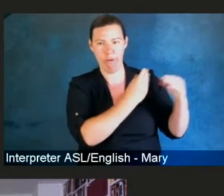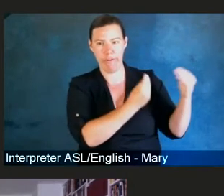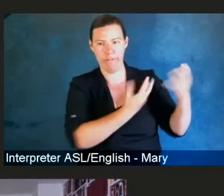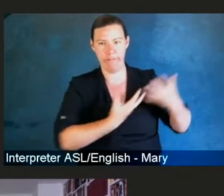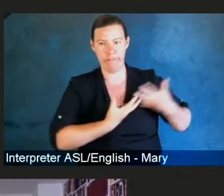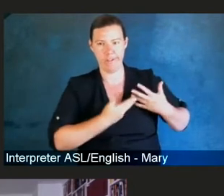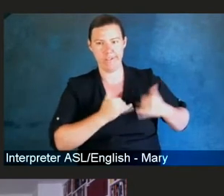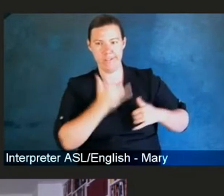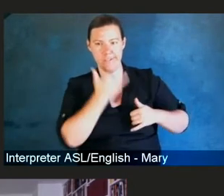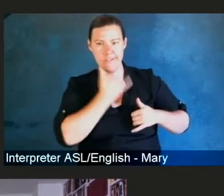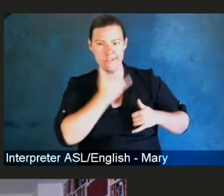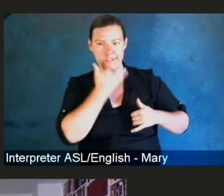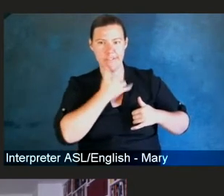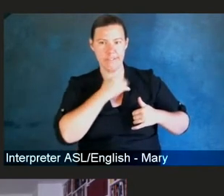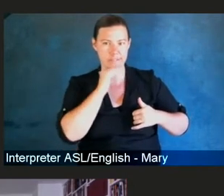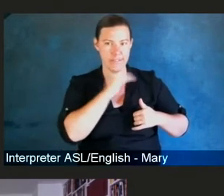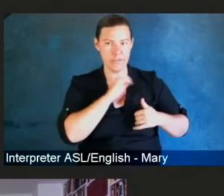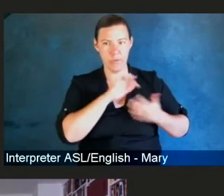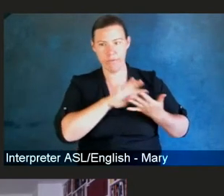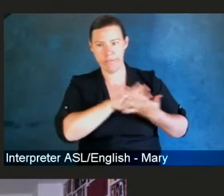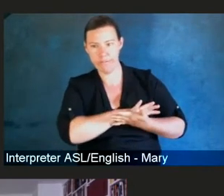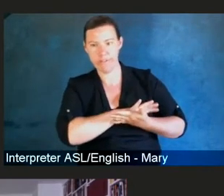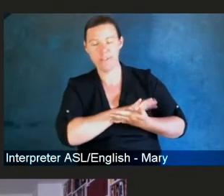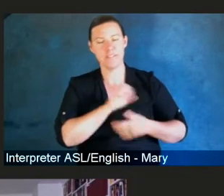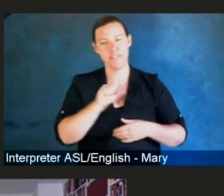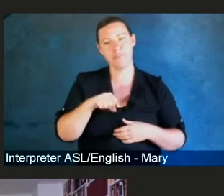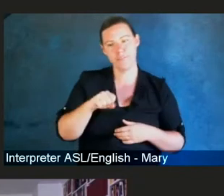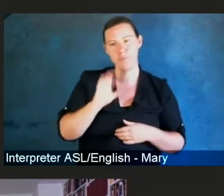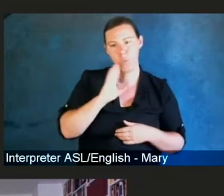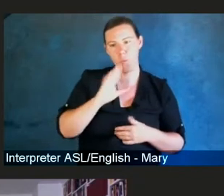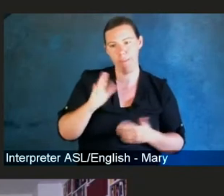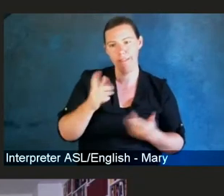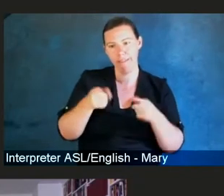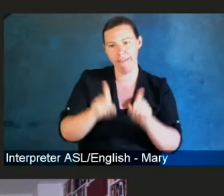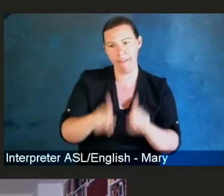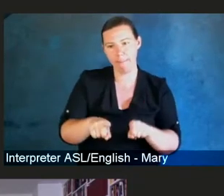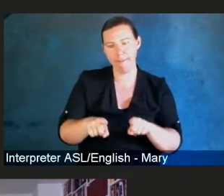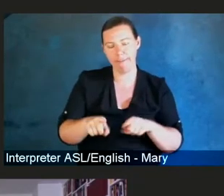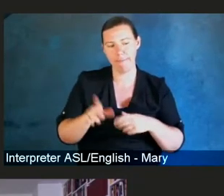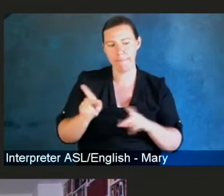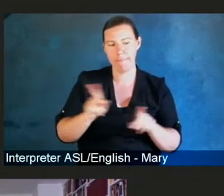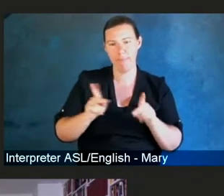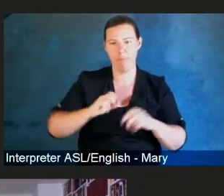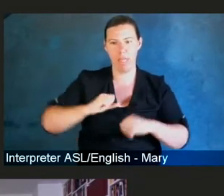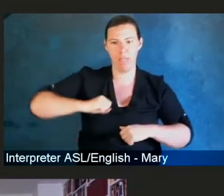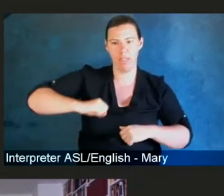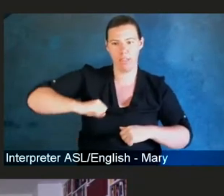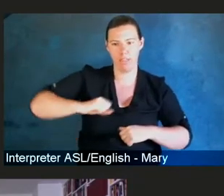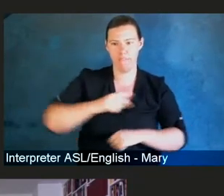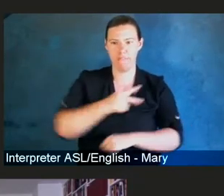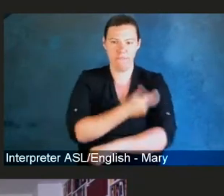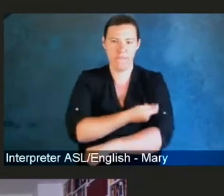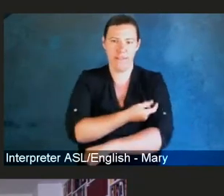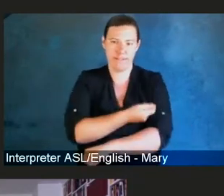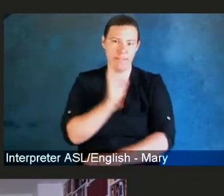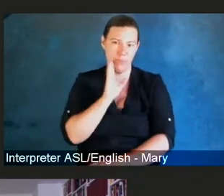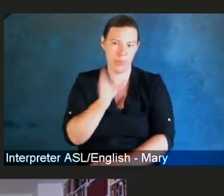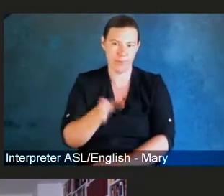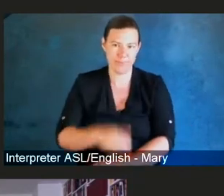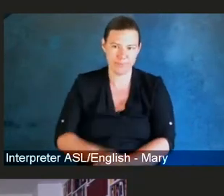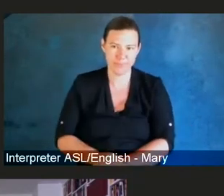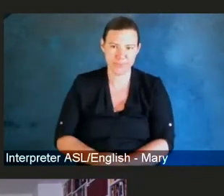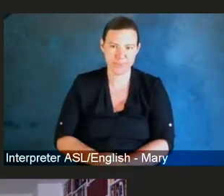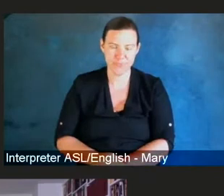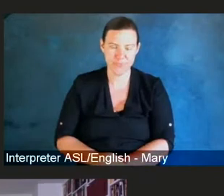up here. Yes, there will be vaccine hesitancy. Yeah. And that's why I think, you know, some of your work to get